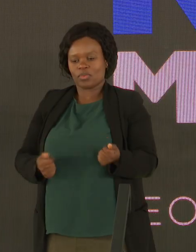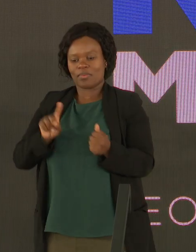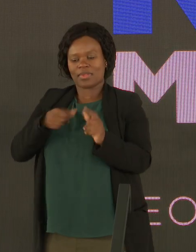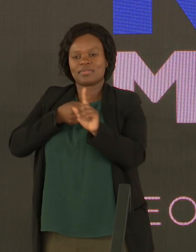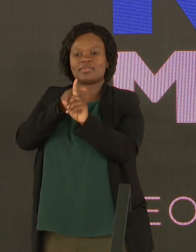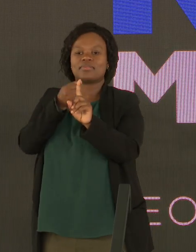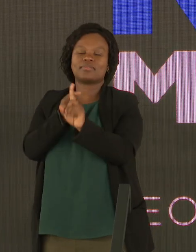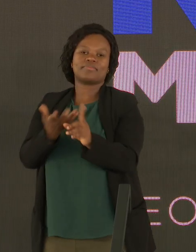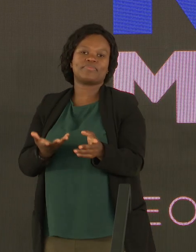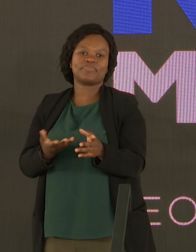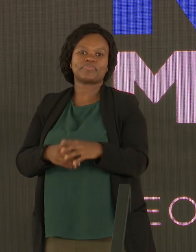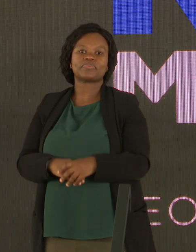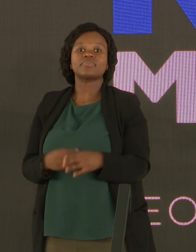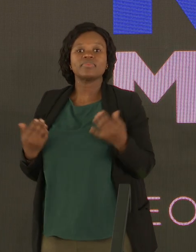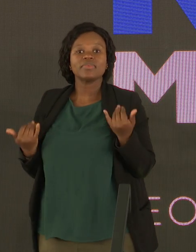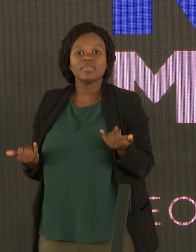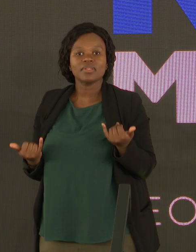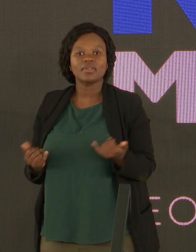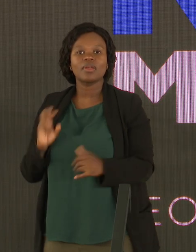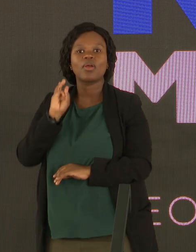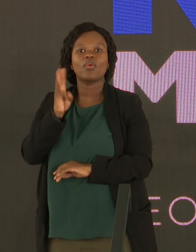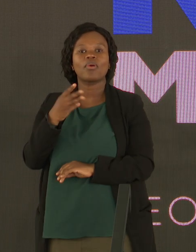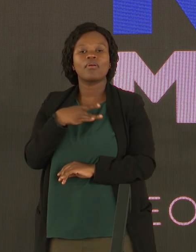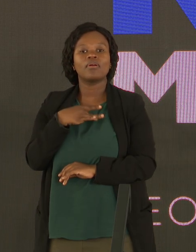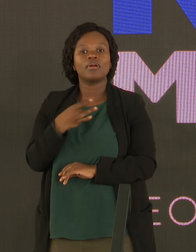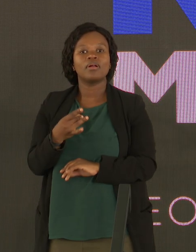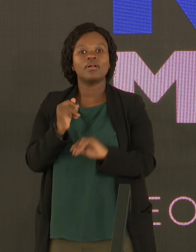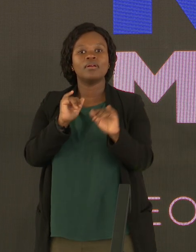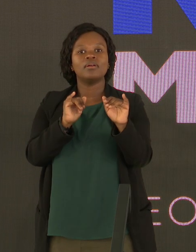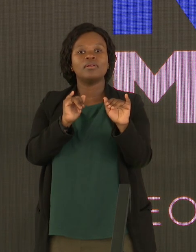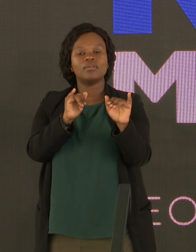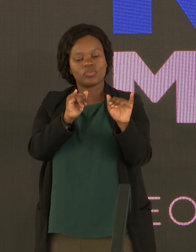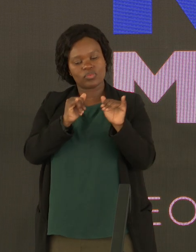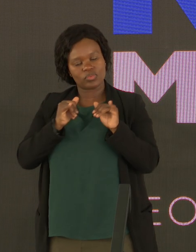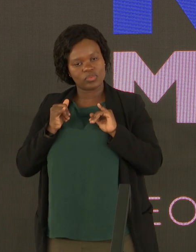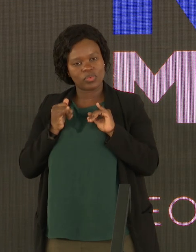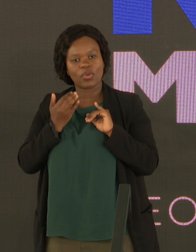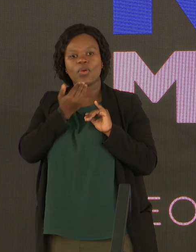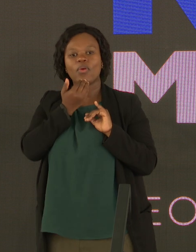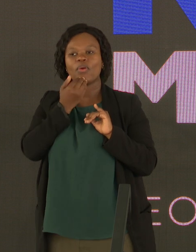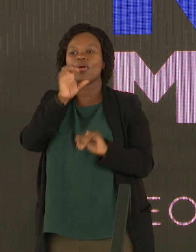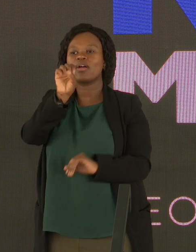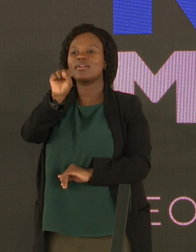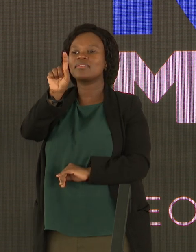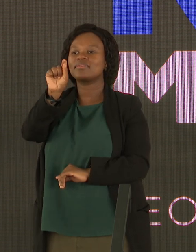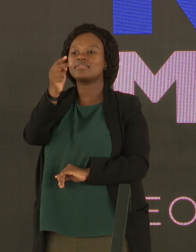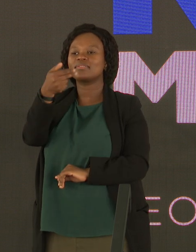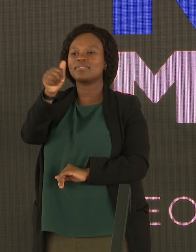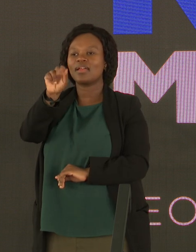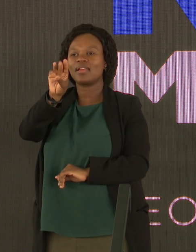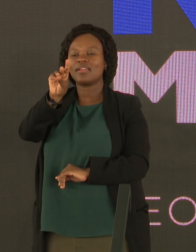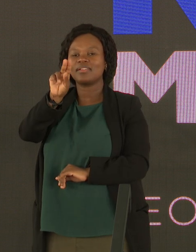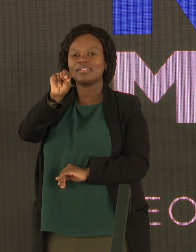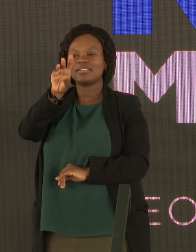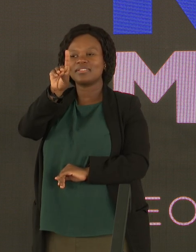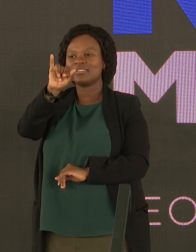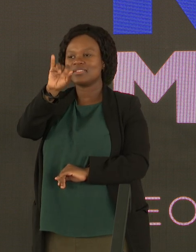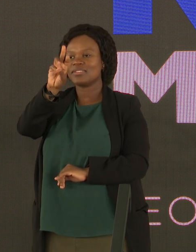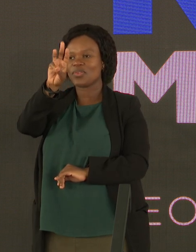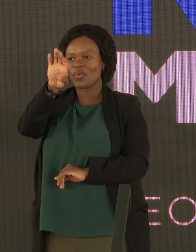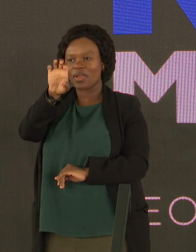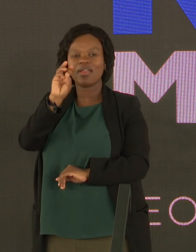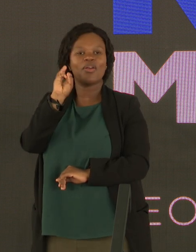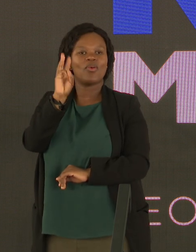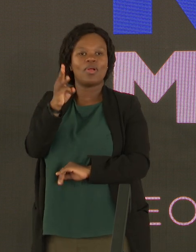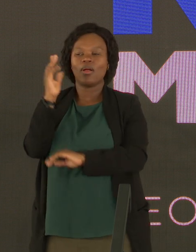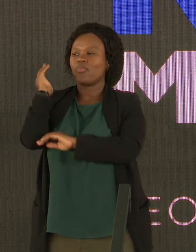At this stage, I would like to introduce Standiwe Msomi, who will share a few